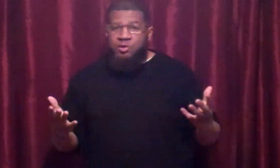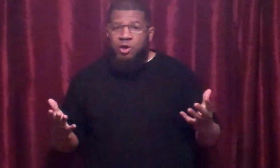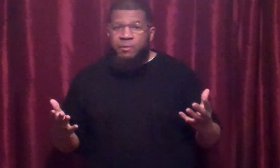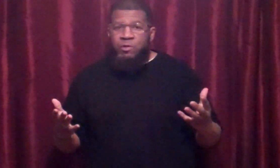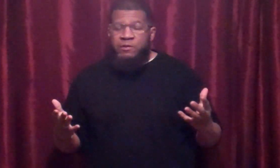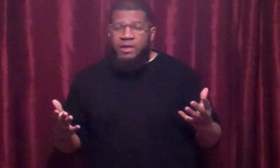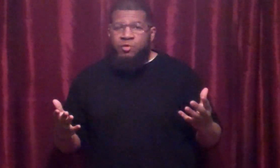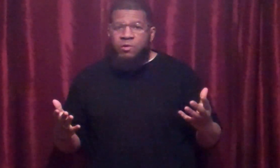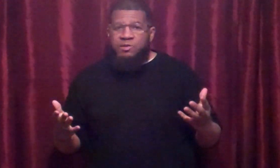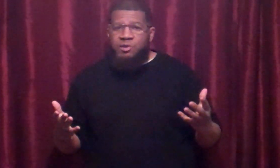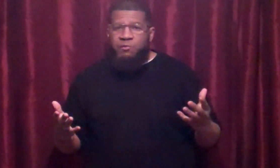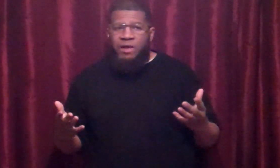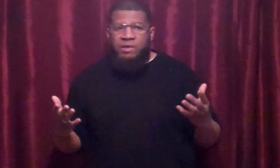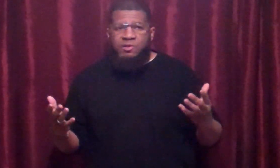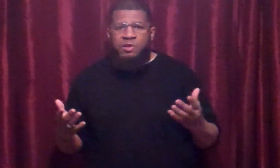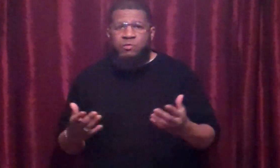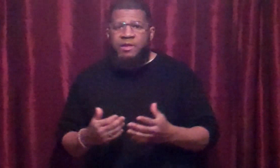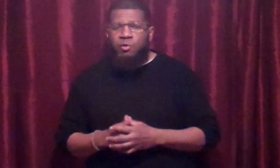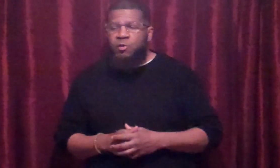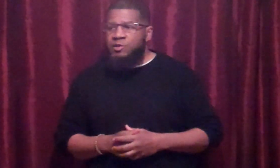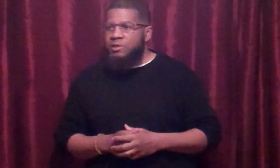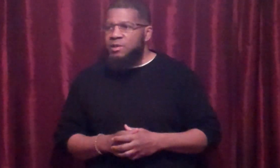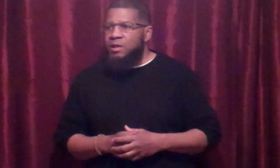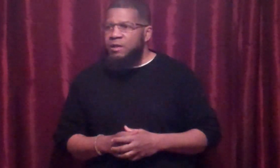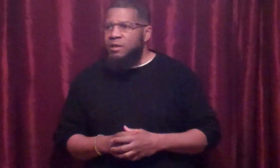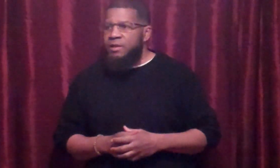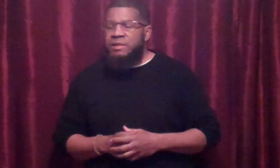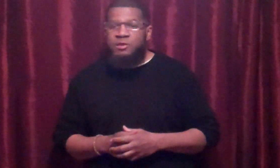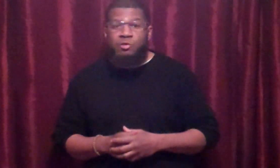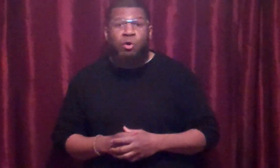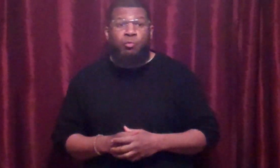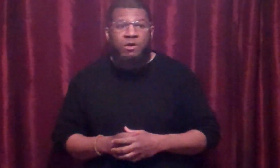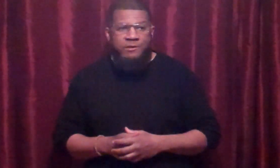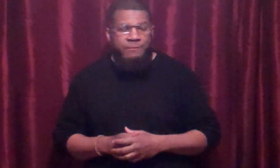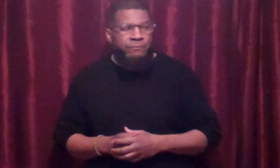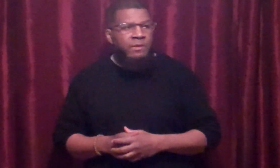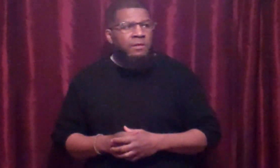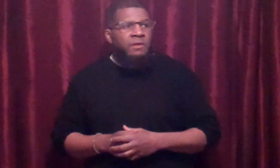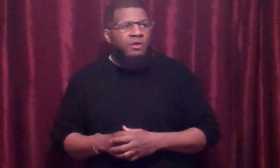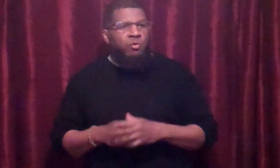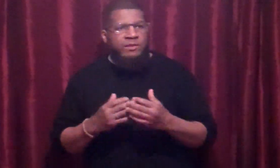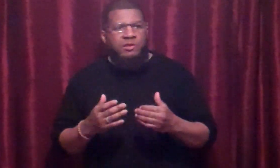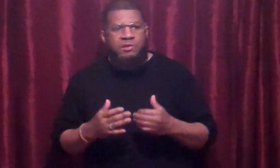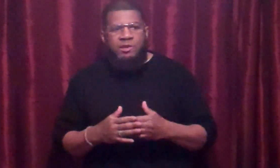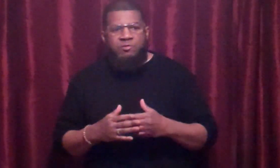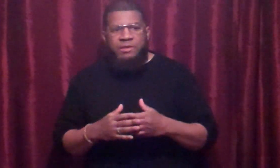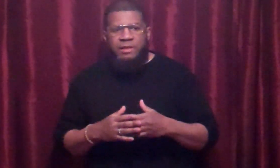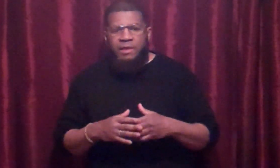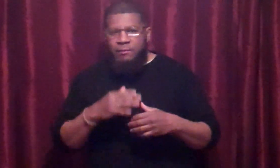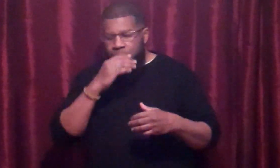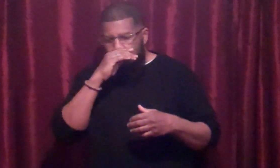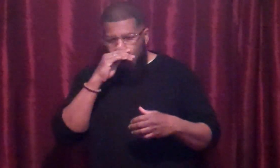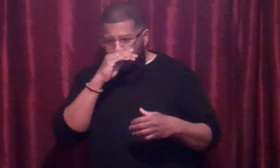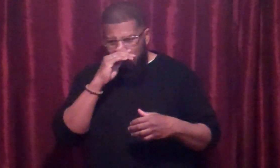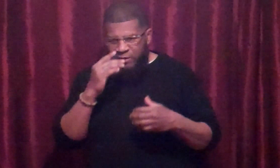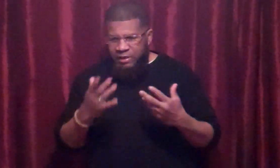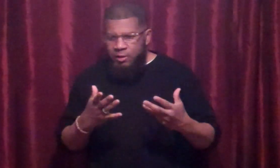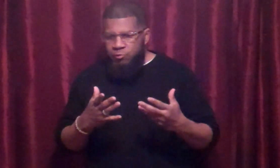determine whether or not you want to stick around. I'll tell you what that question is or was. The question essentially came on the heels